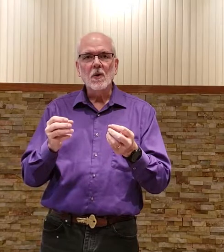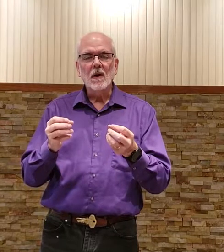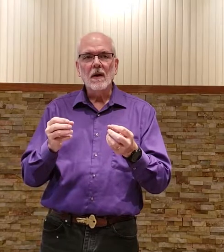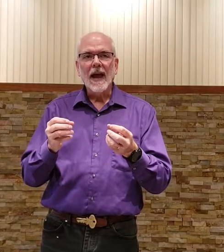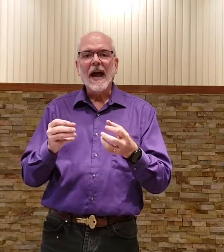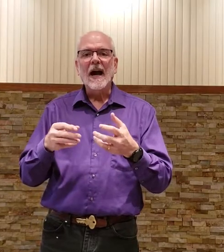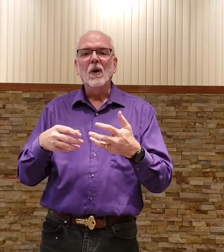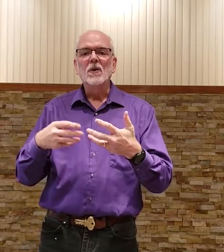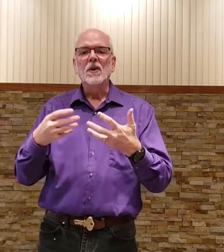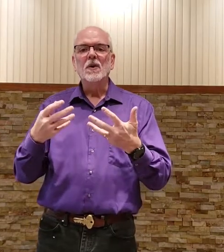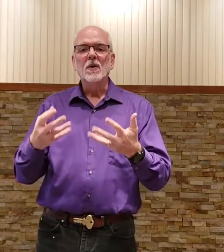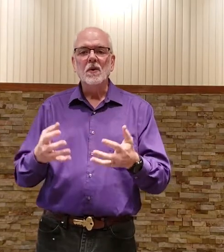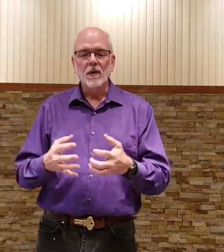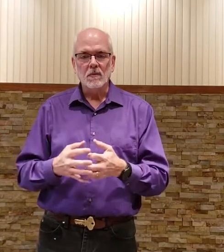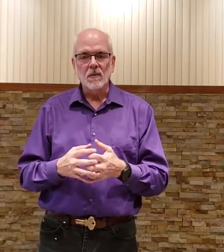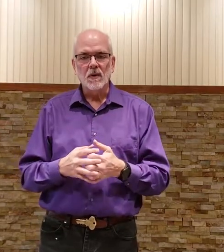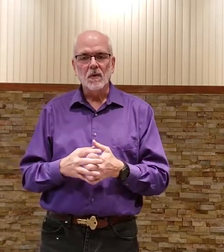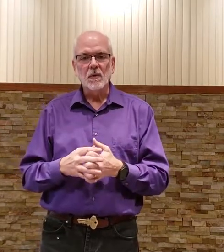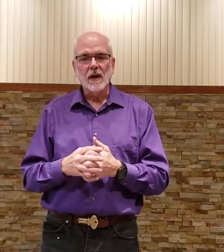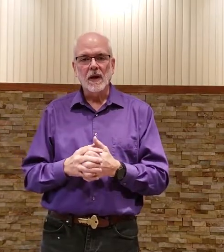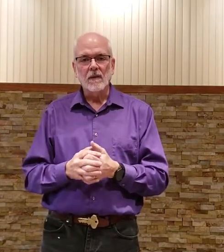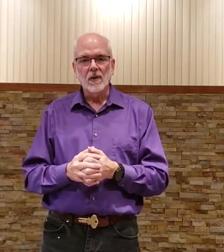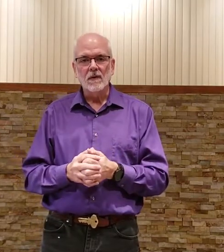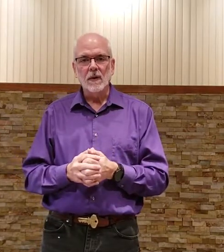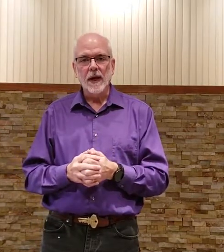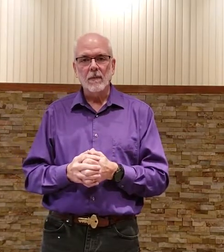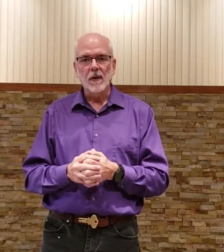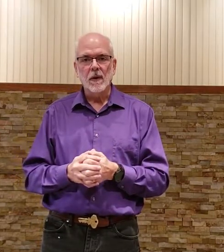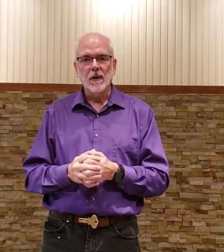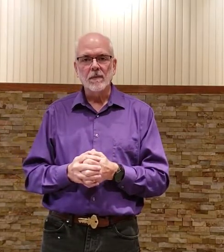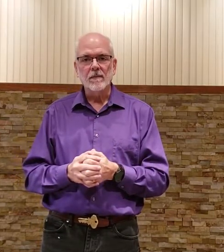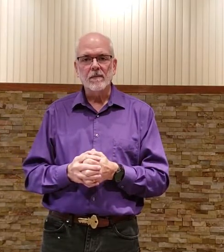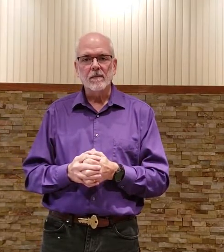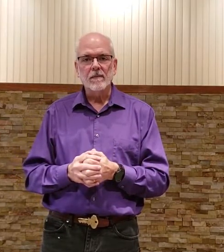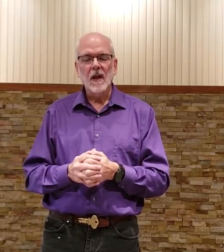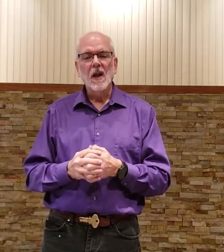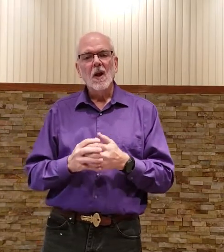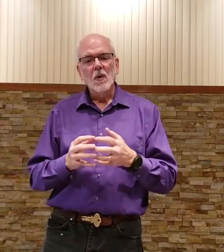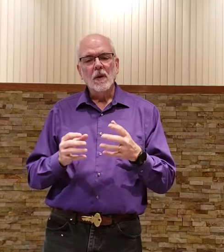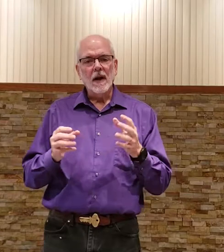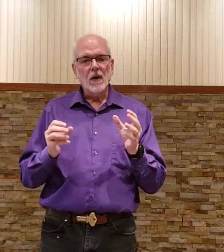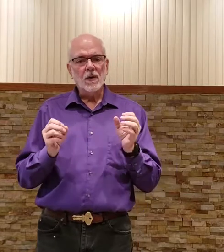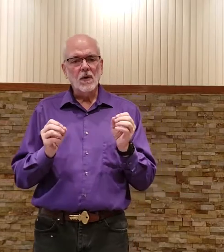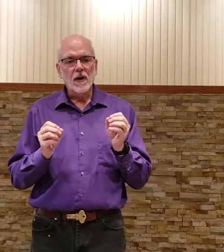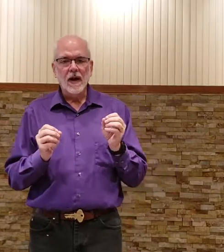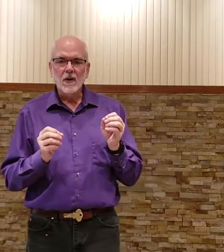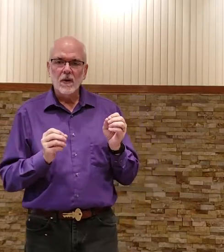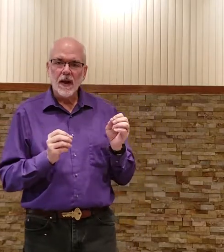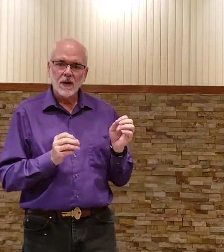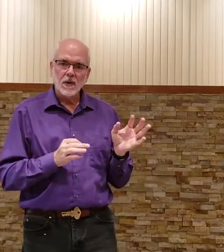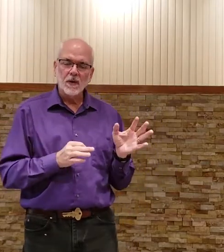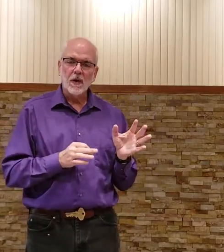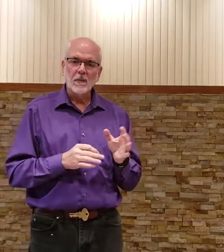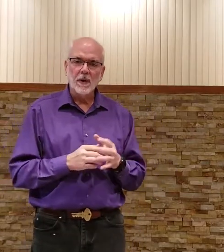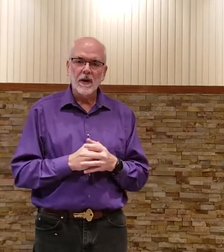how to do them when I give you the vocabulary when I go through and I do the actual interpreting